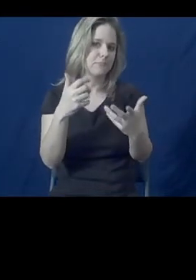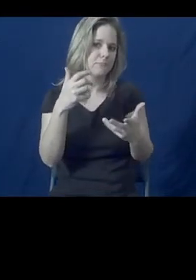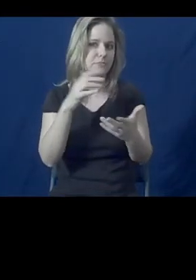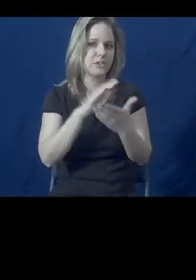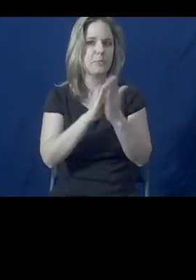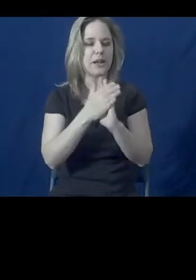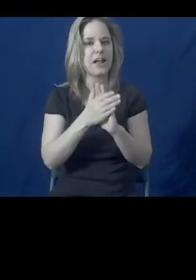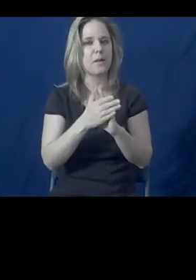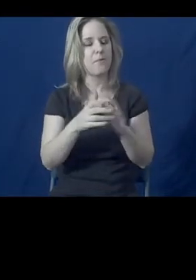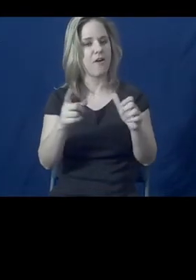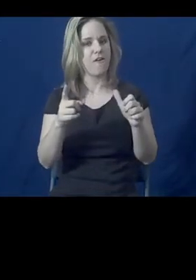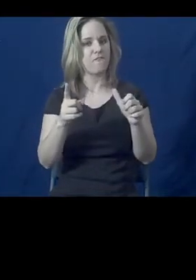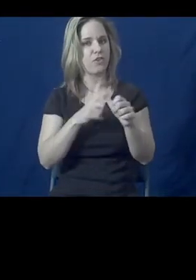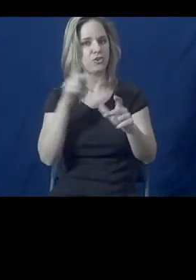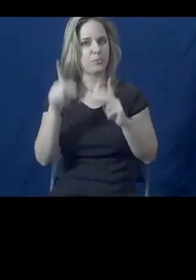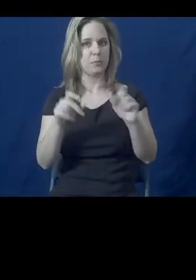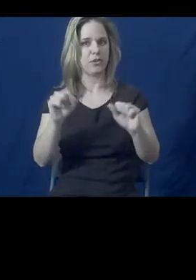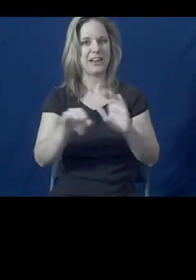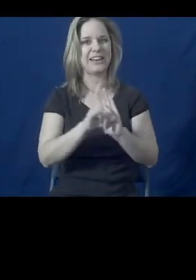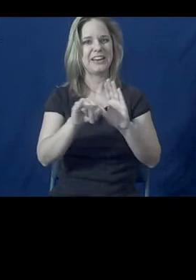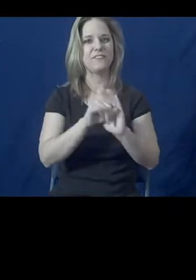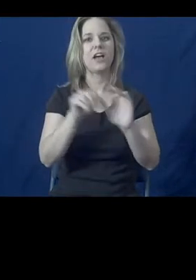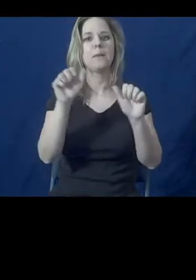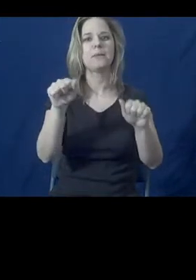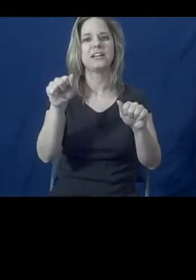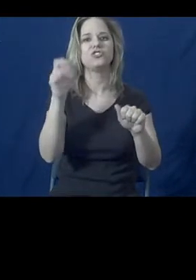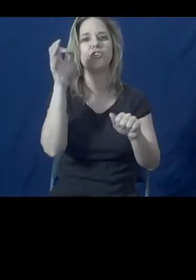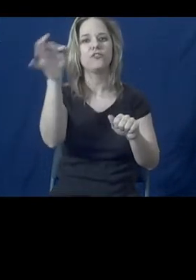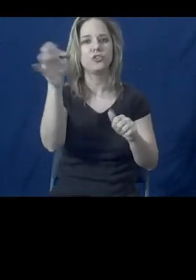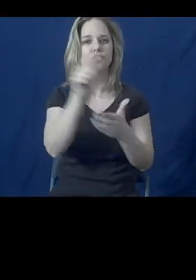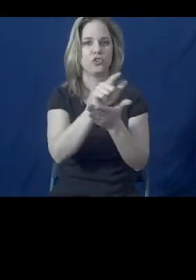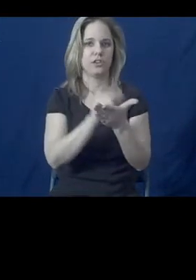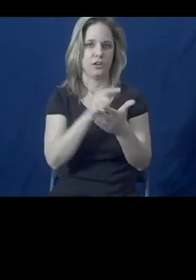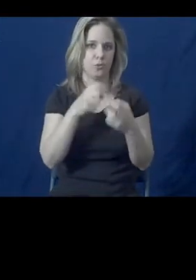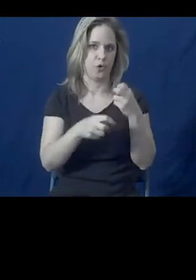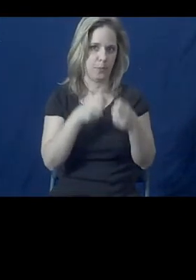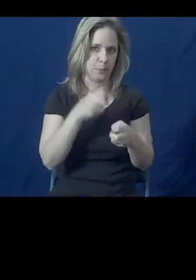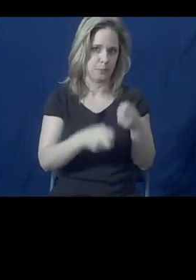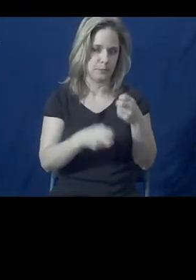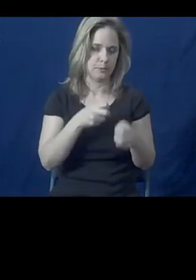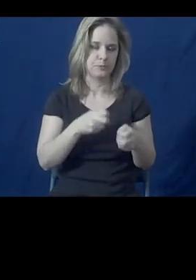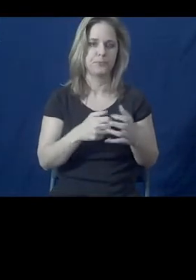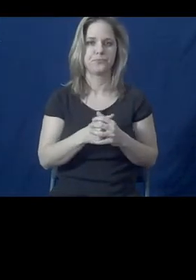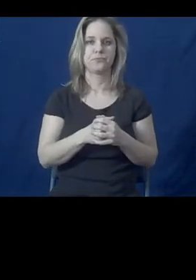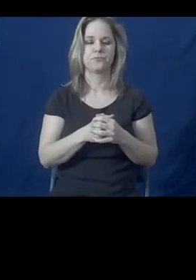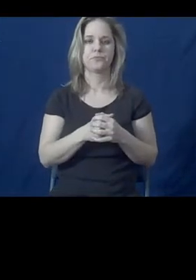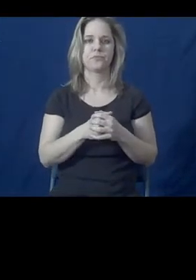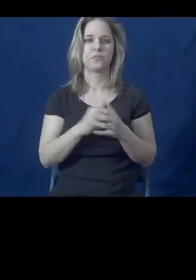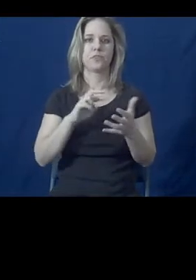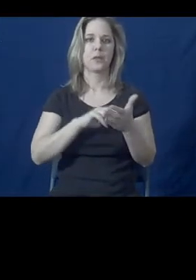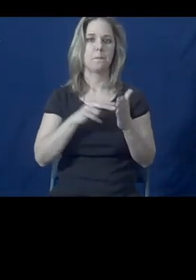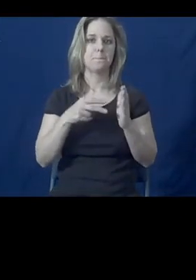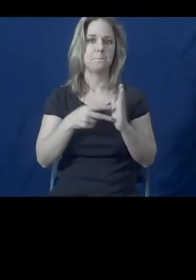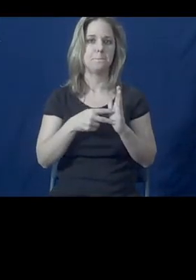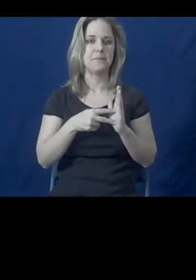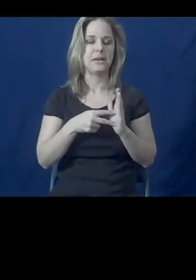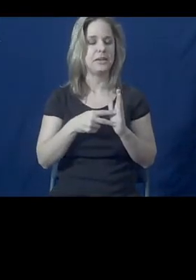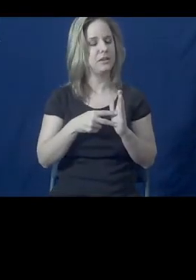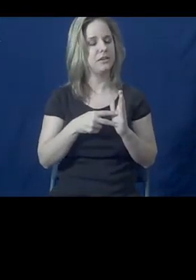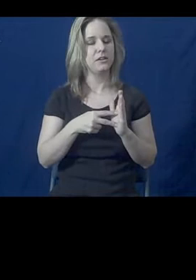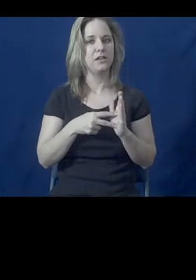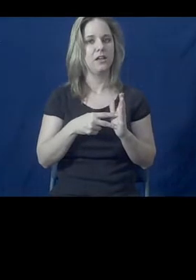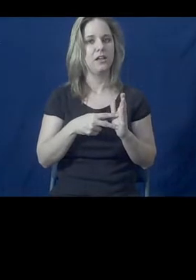frontline identifiers of potential legal problems. And in that sense it really changes